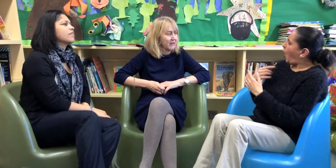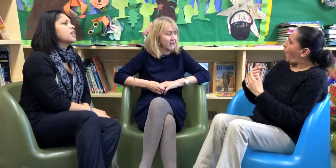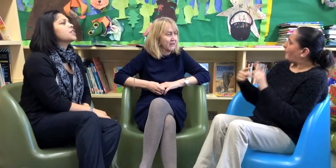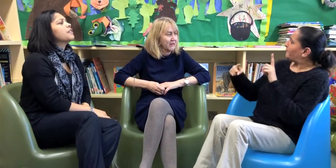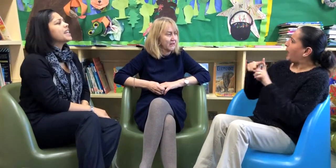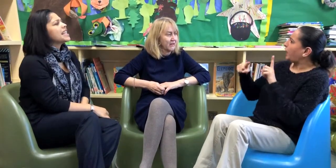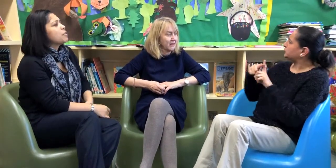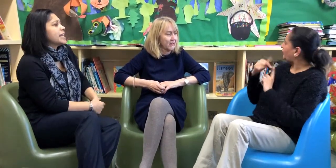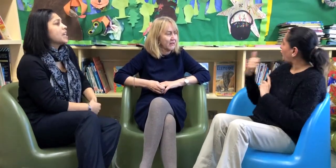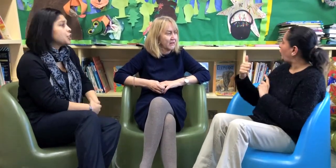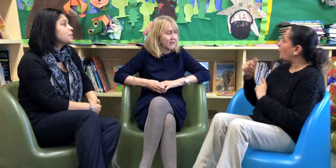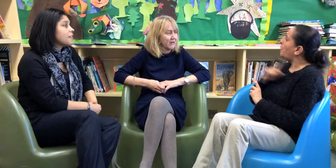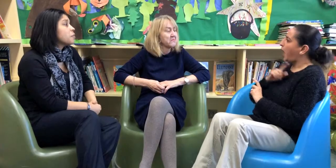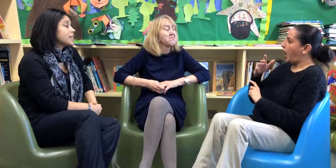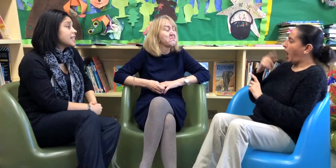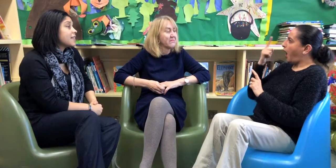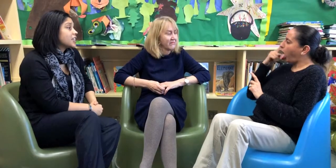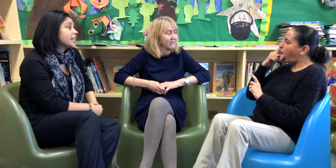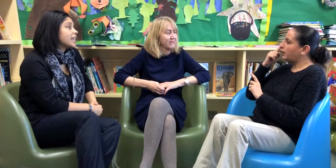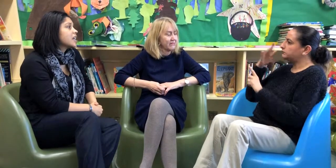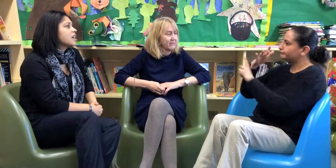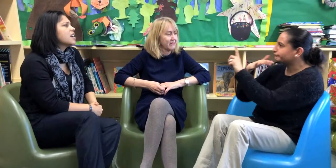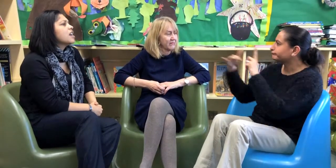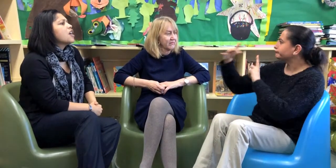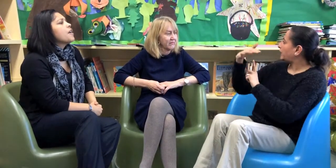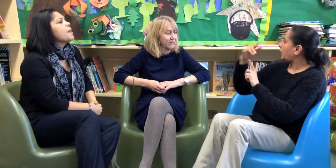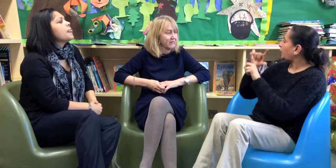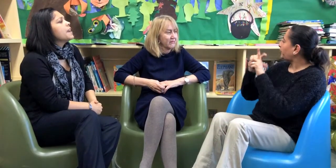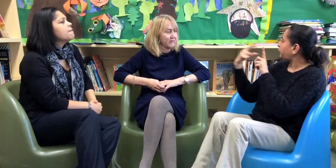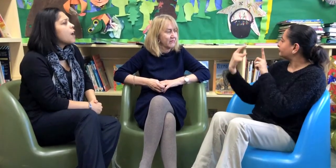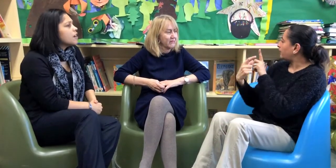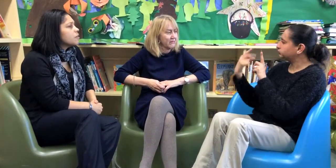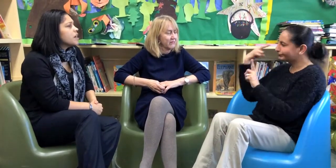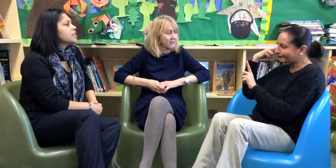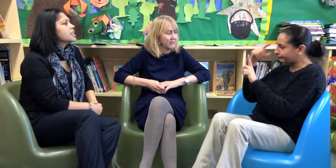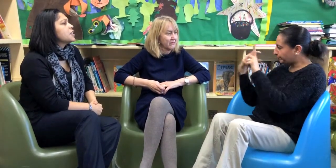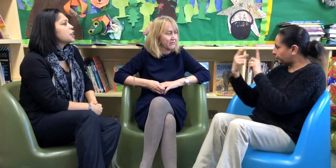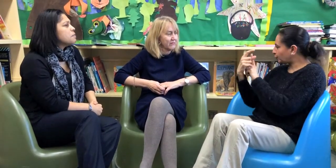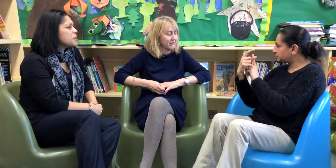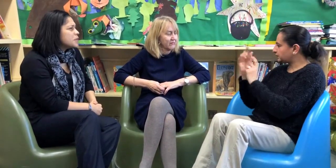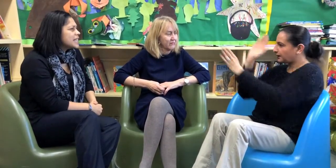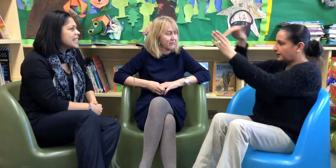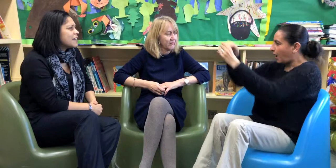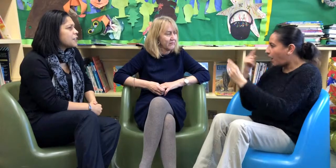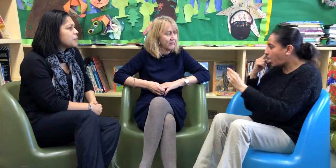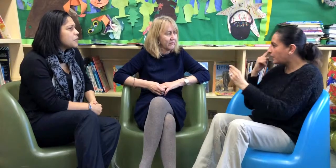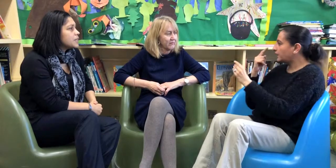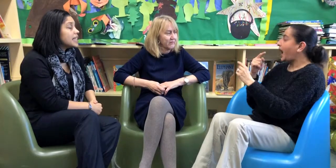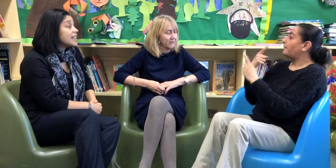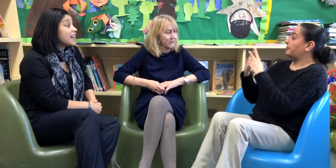So the feed that we get is usually very positive actually. The environment, the community, the deaf community that